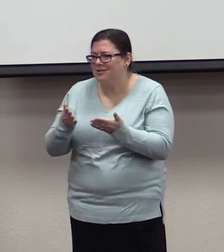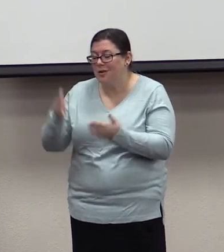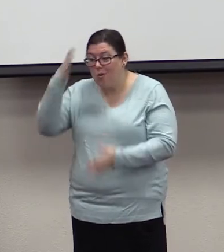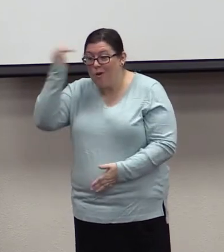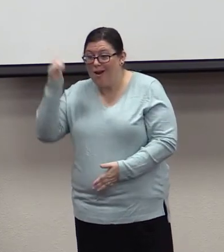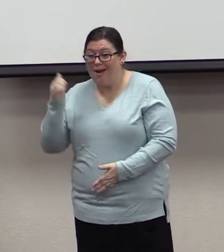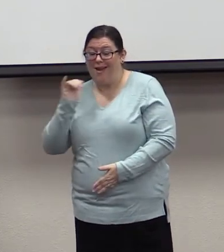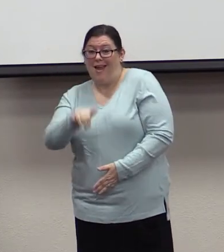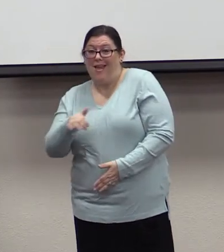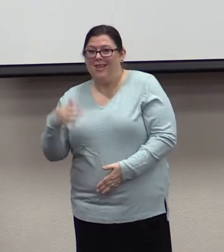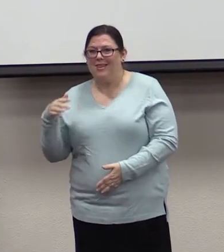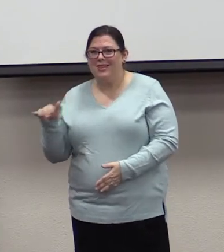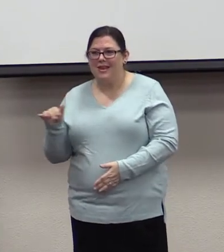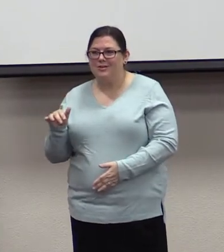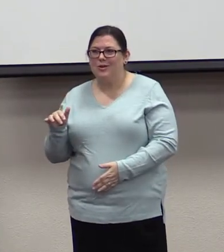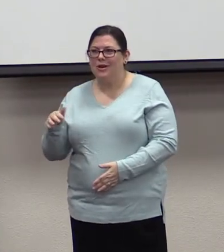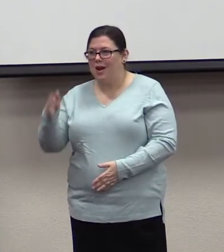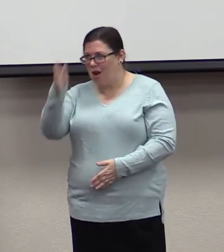-pleasing obedience looks like.